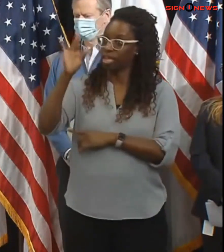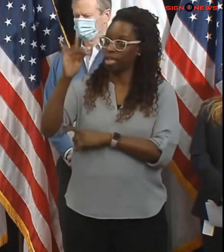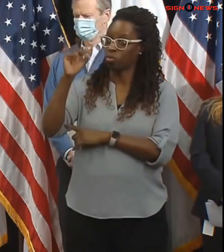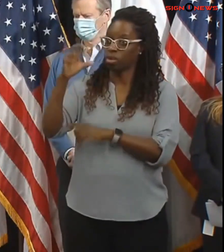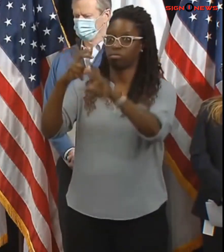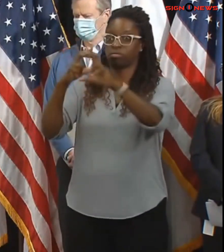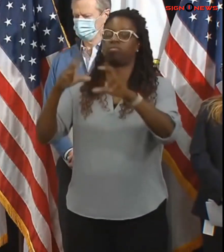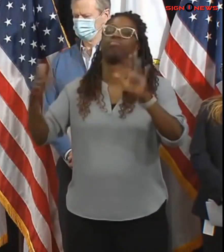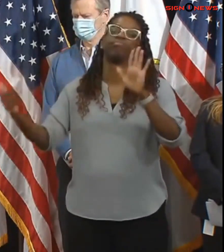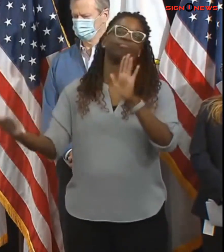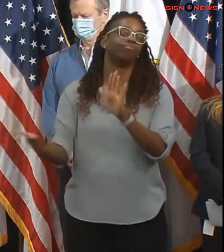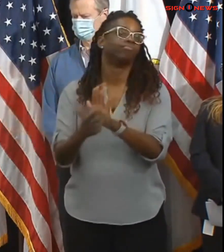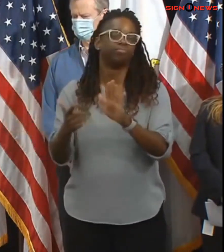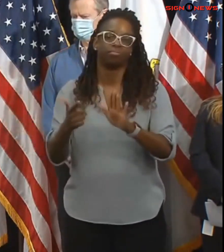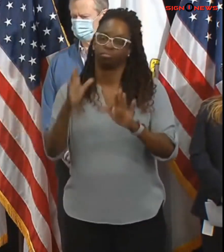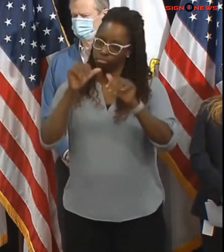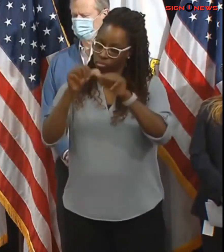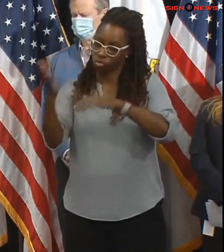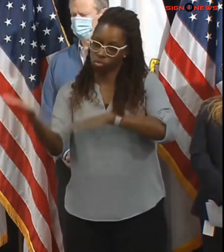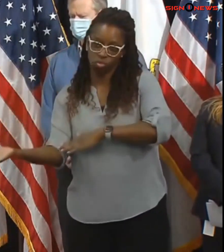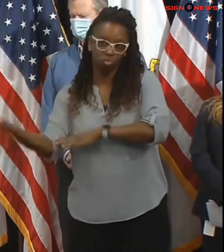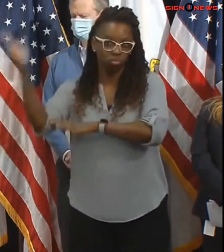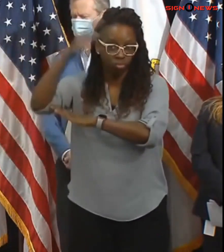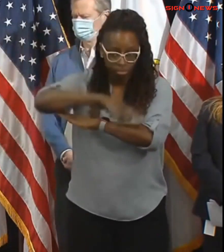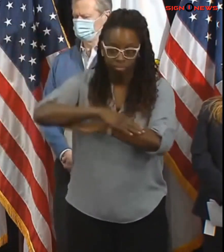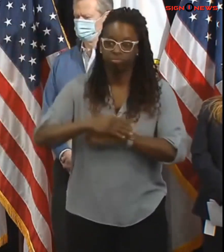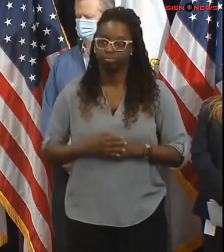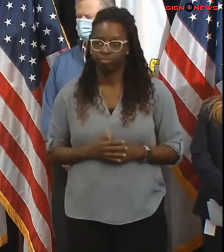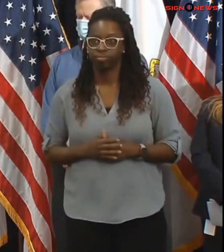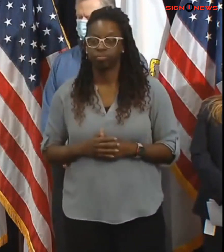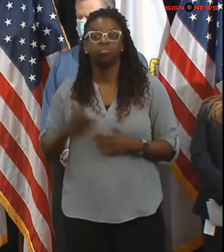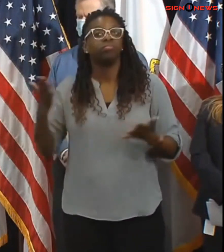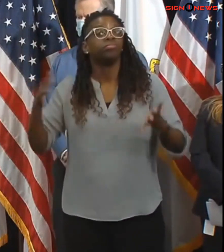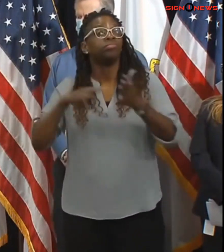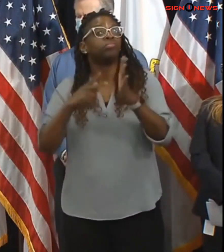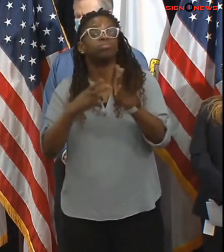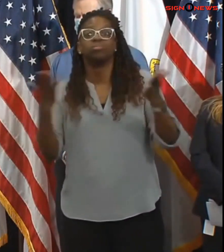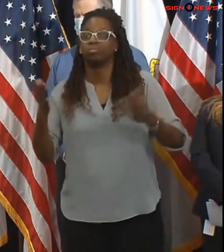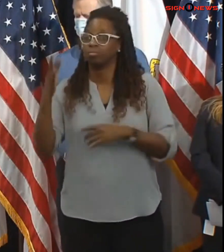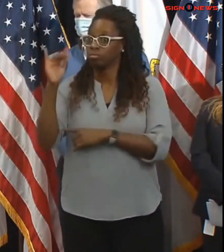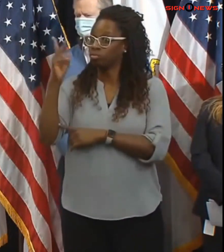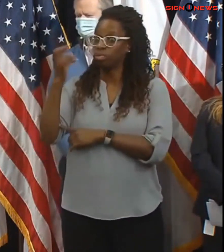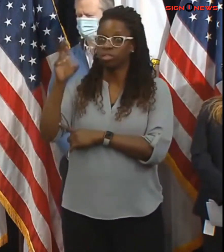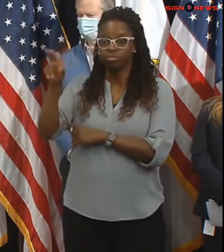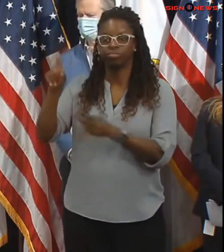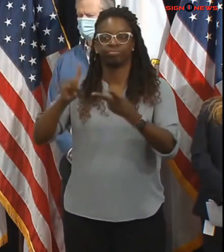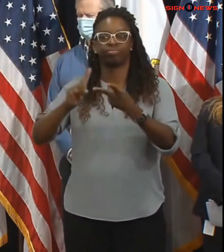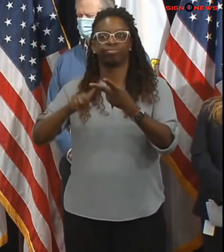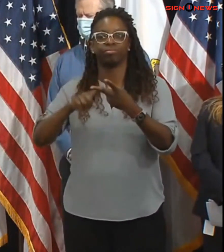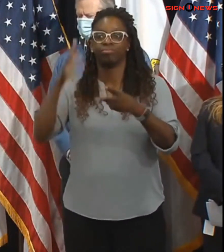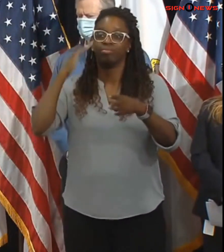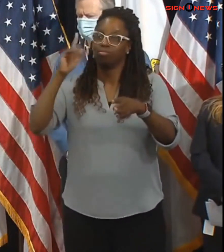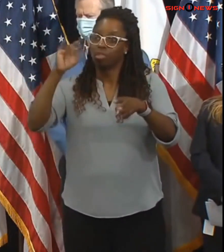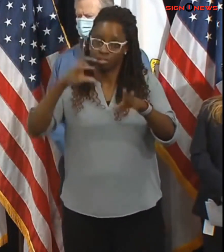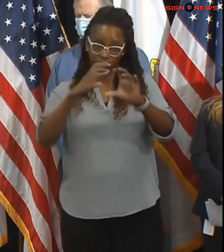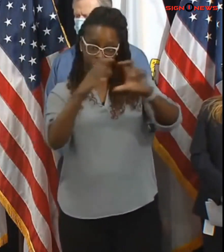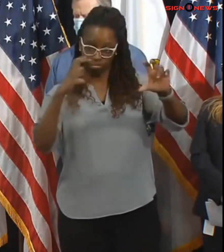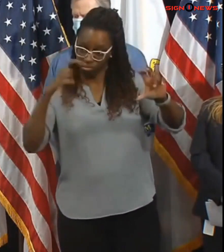trailer trucks tandems and special permit haulers our snow and ice teams are ready we are fully staffed our equipment as ready